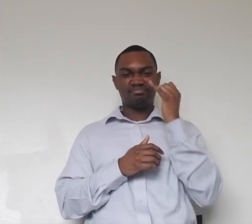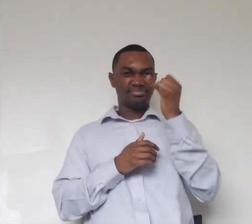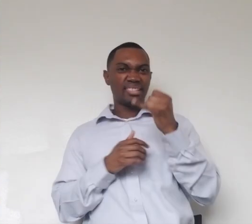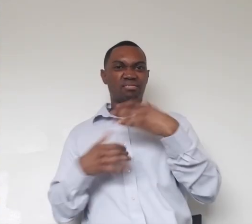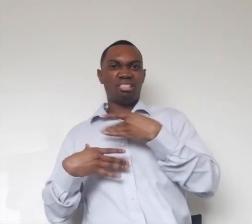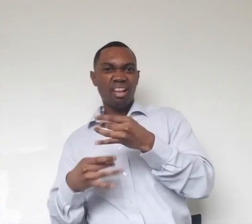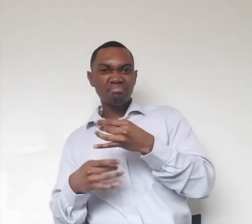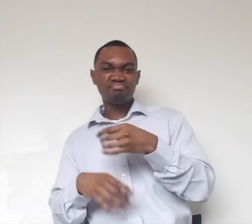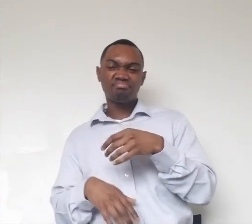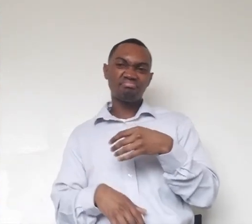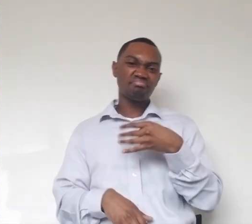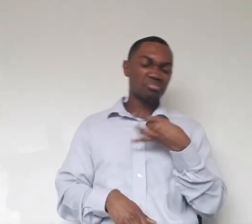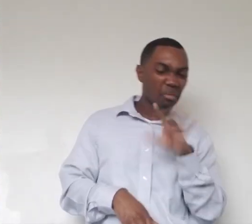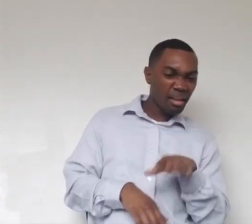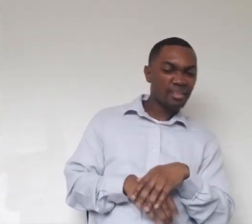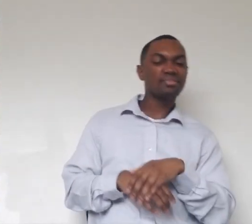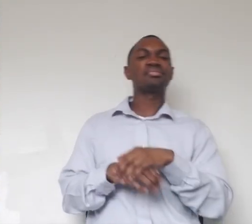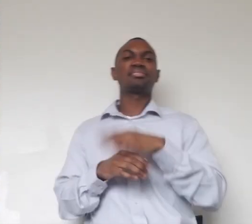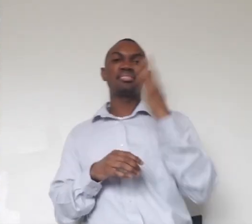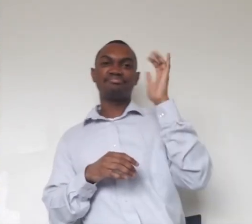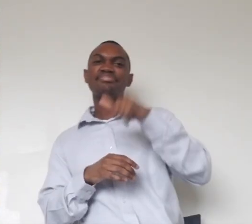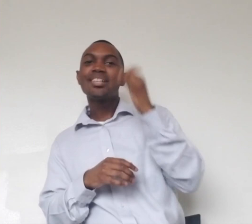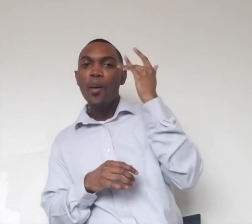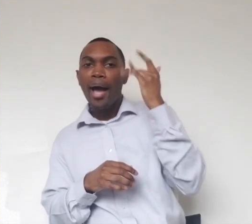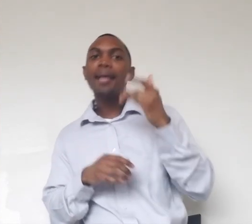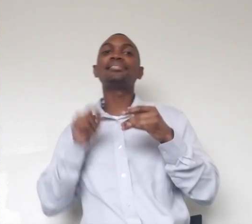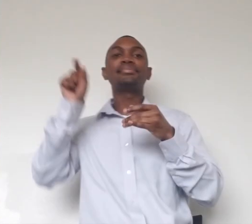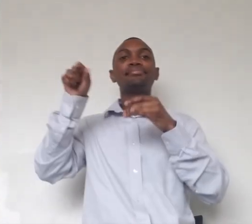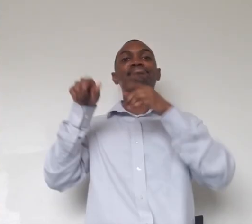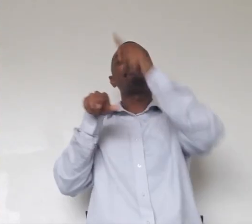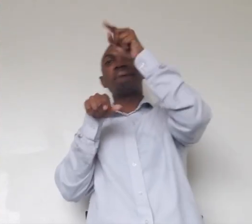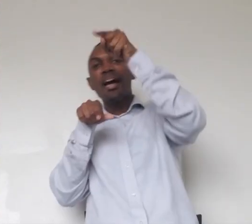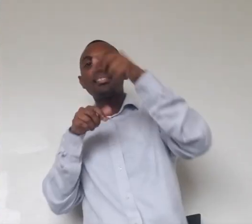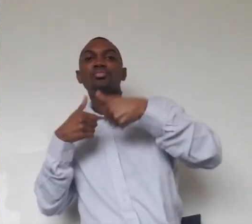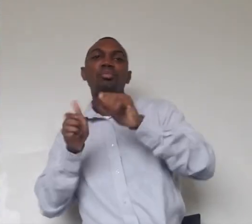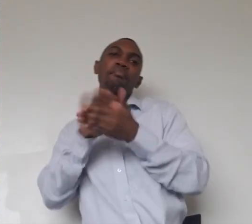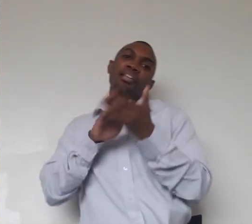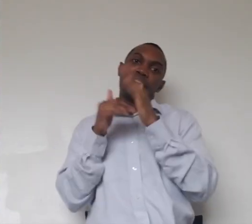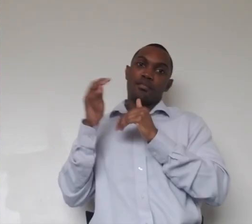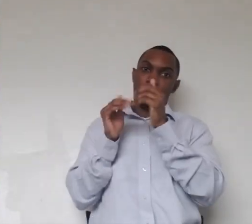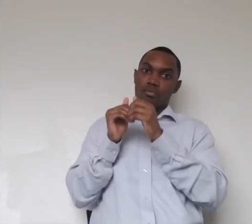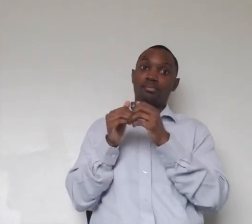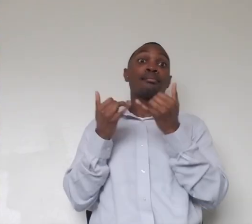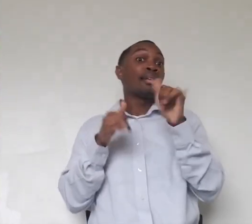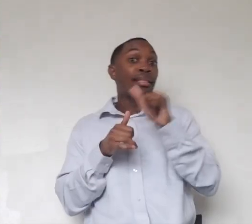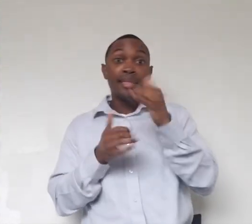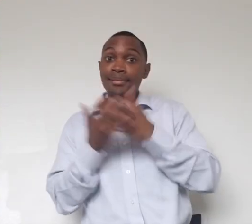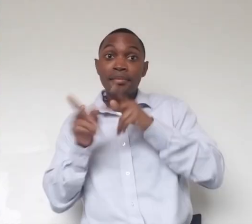he's kind of hanging around at the back, still trying to get comfortable with change. Like some people out there, John doesn't love change. He's like, no,